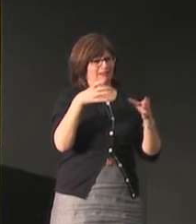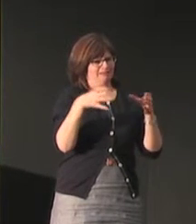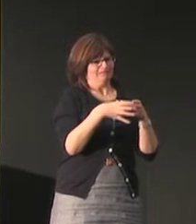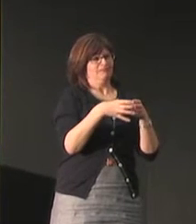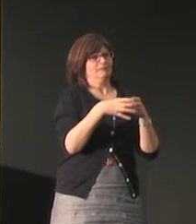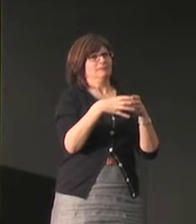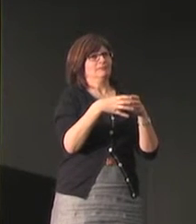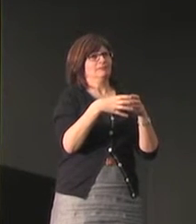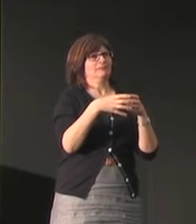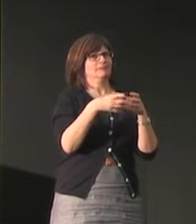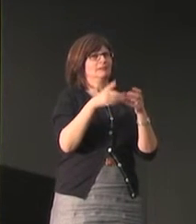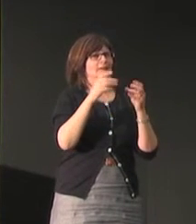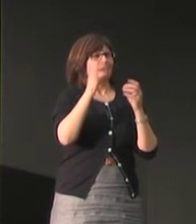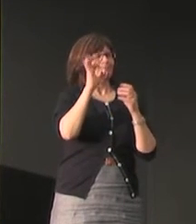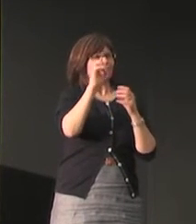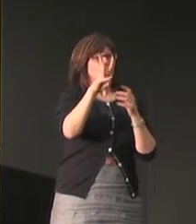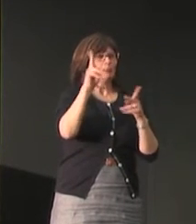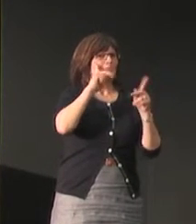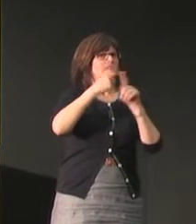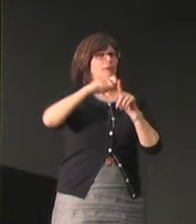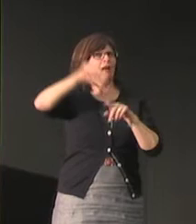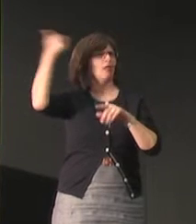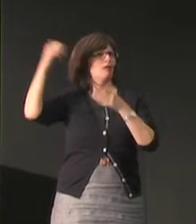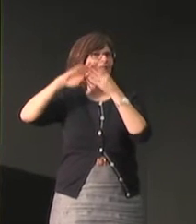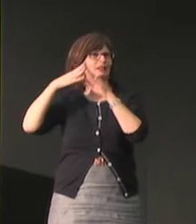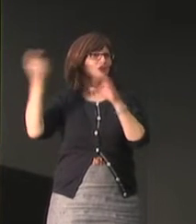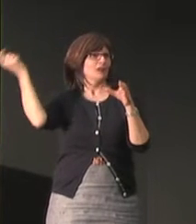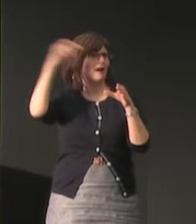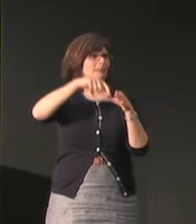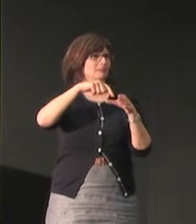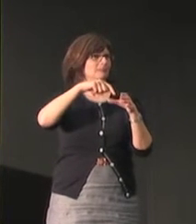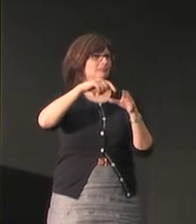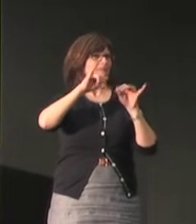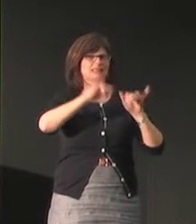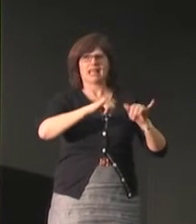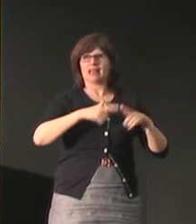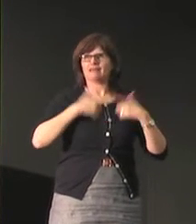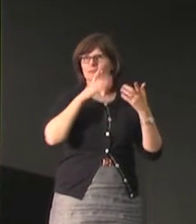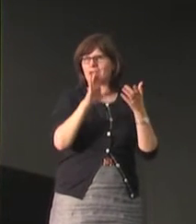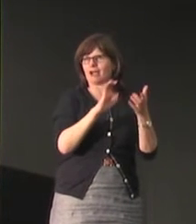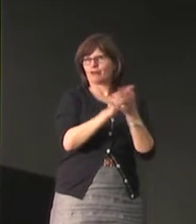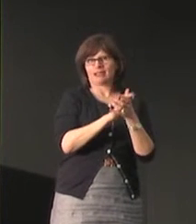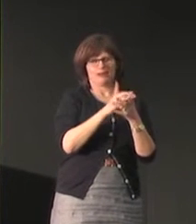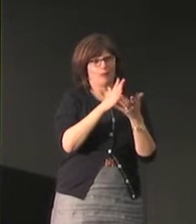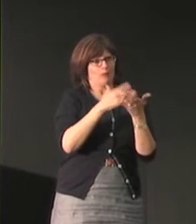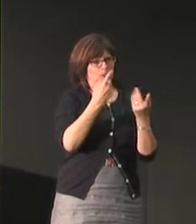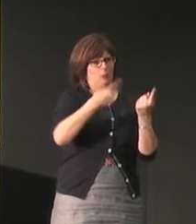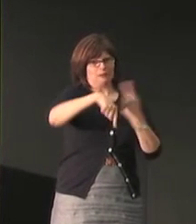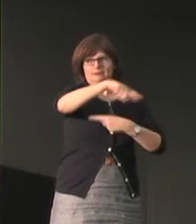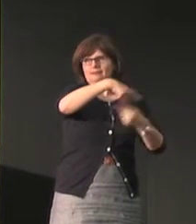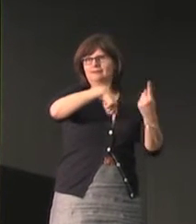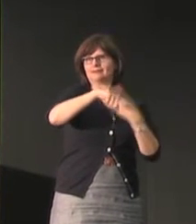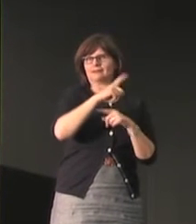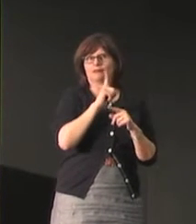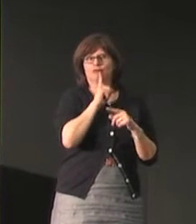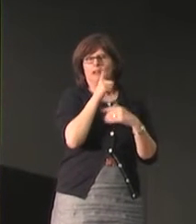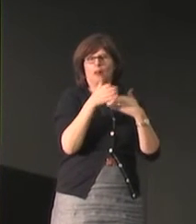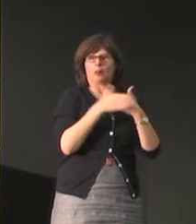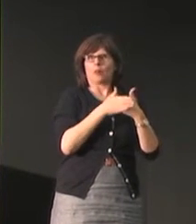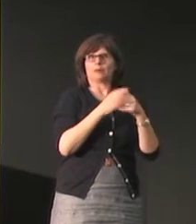more than is good for who they are you know, and sometimes people from outside villages have come into